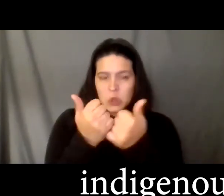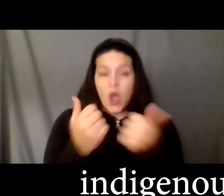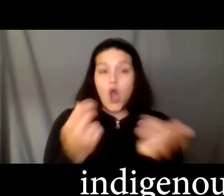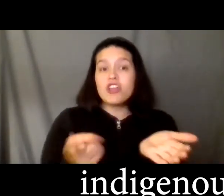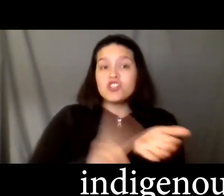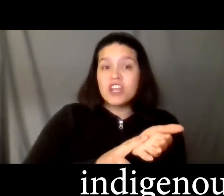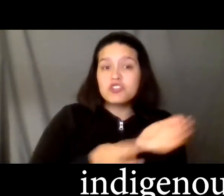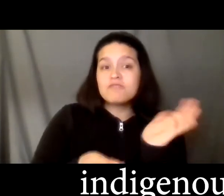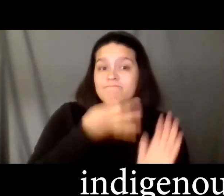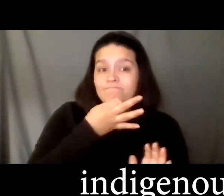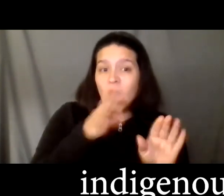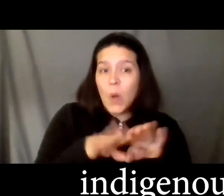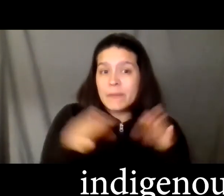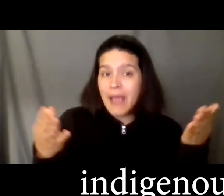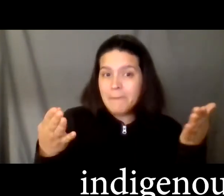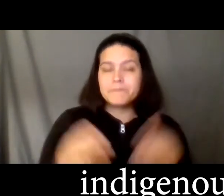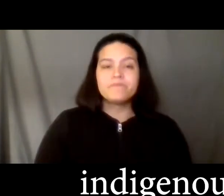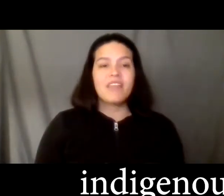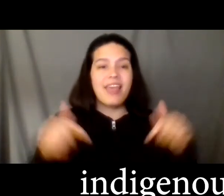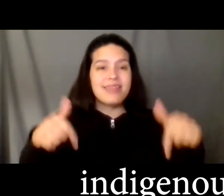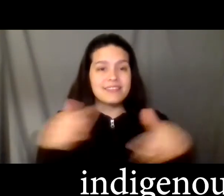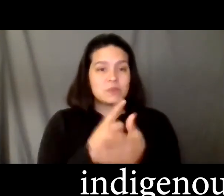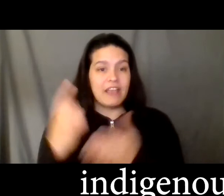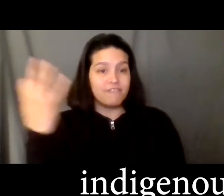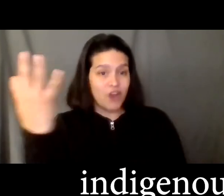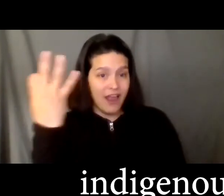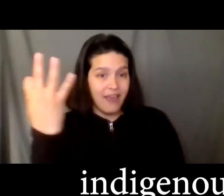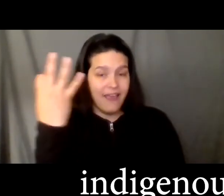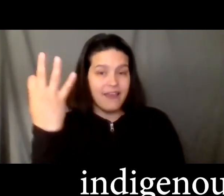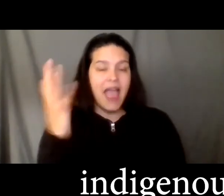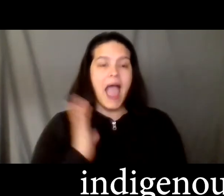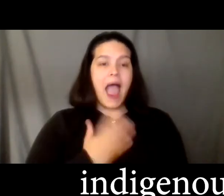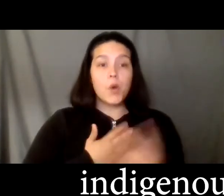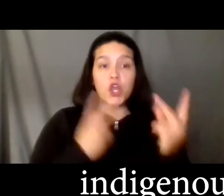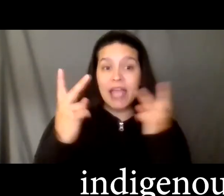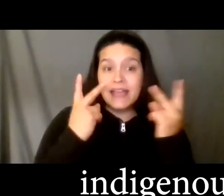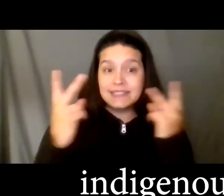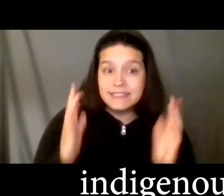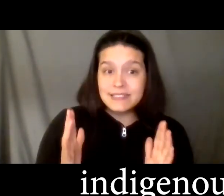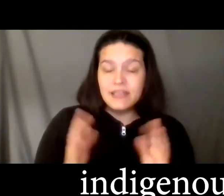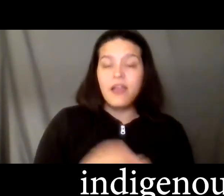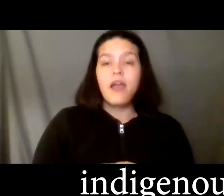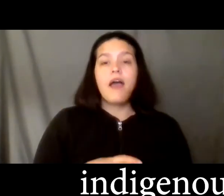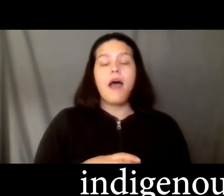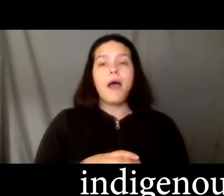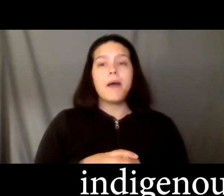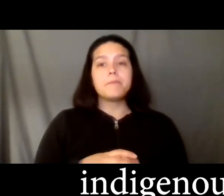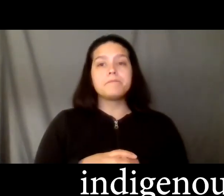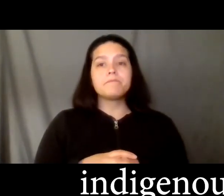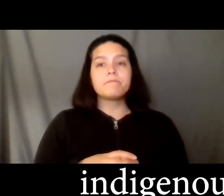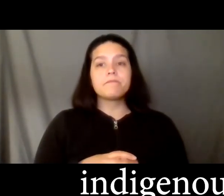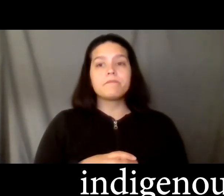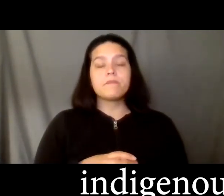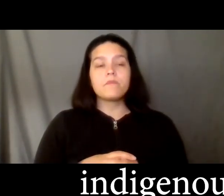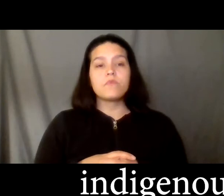uh opening up this friday uh our guest our featured artists that or presenters